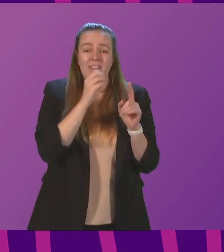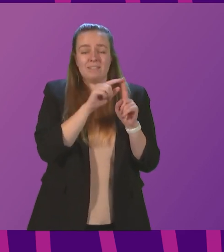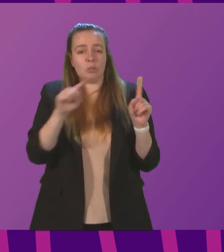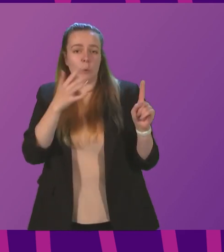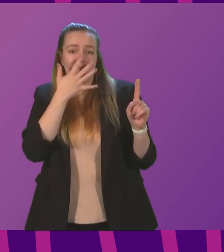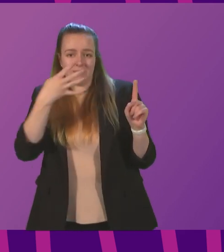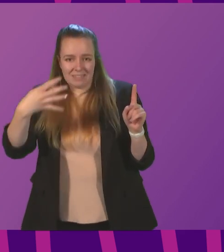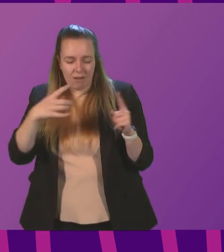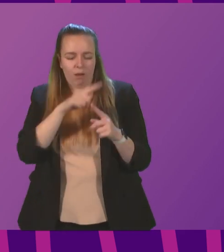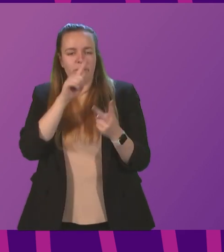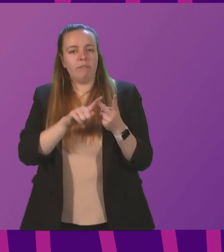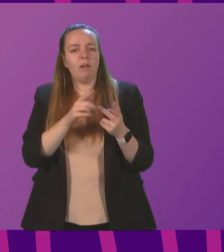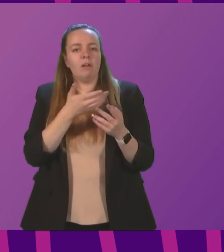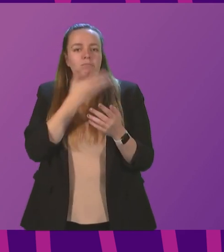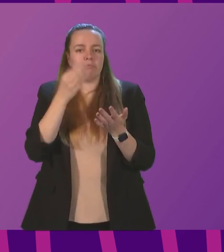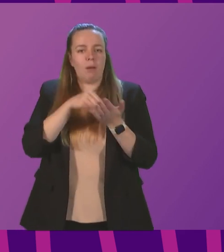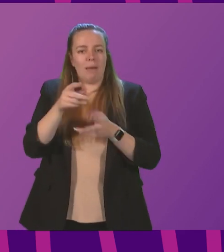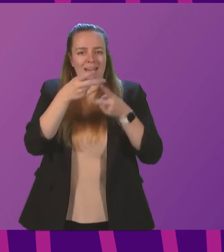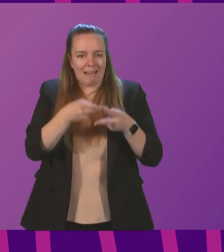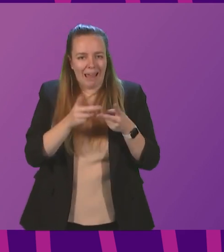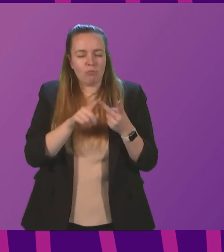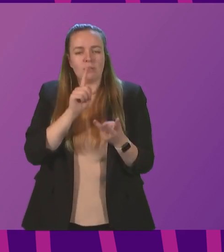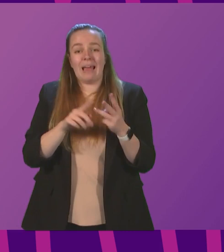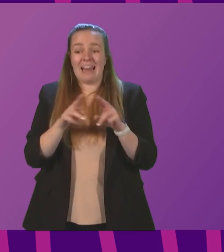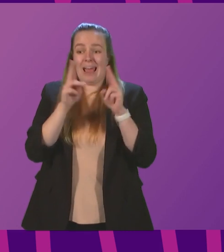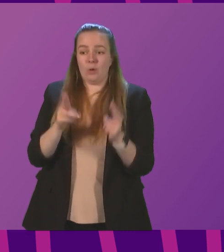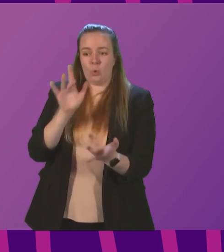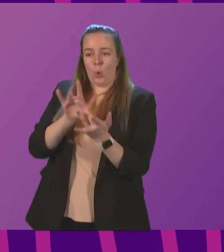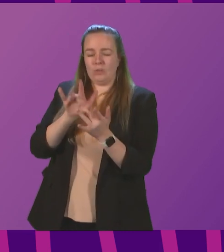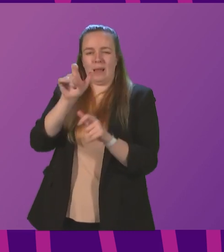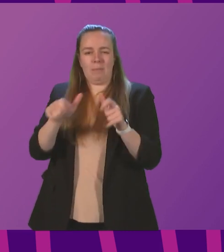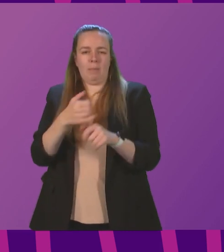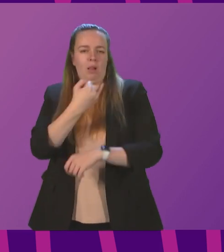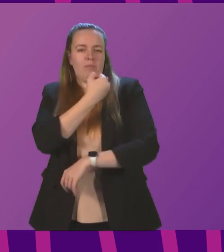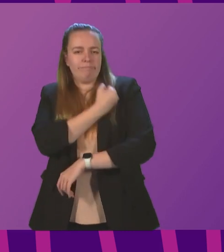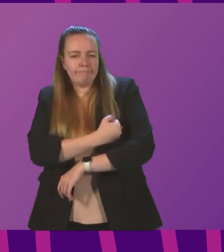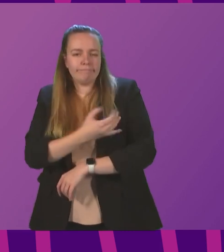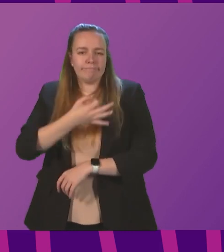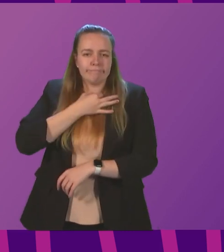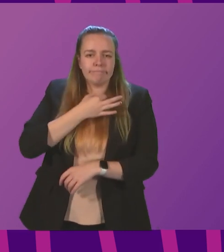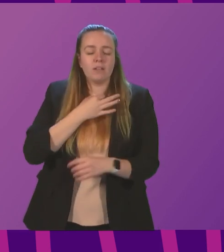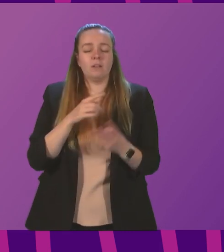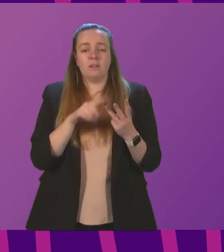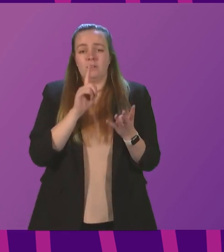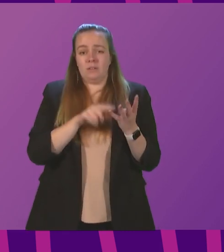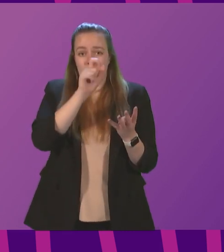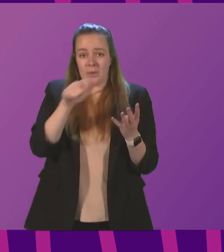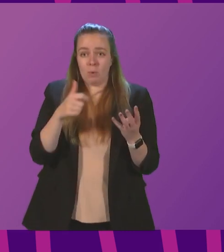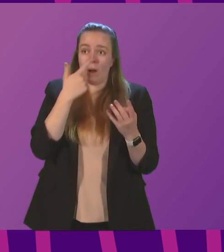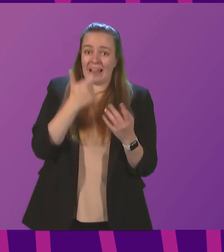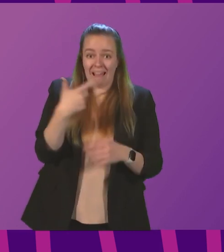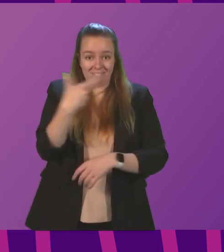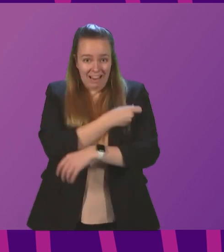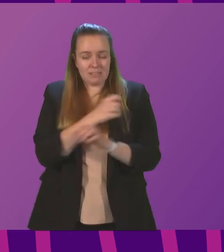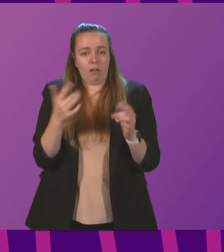together with unpaid carers and household contacts of the immunosuppressed, and anyone eligible for a vaccine who has not yet had an